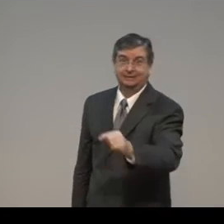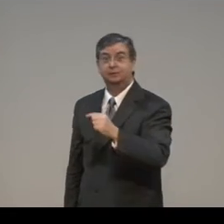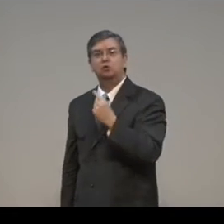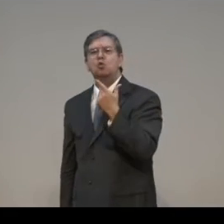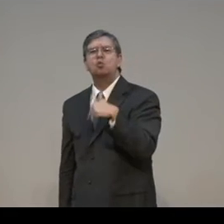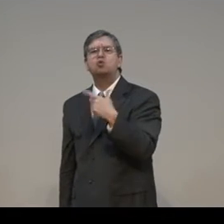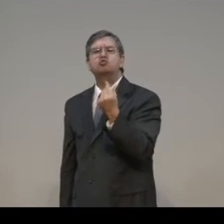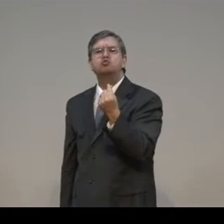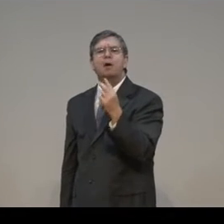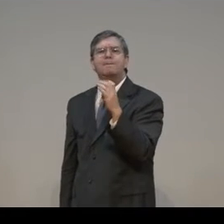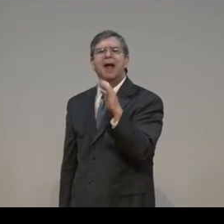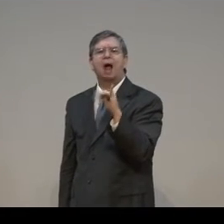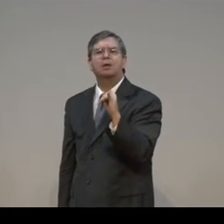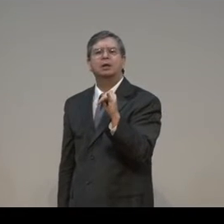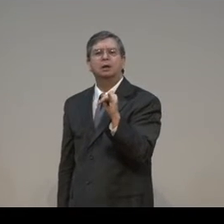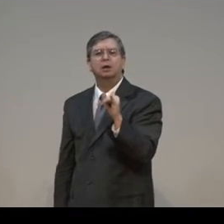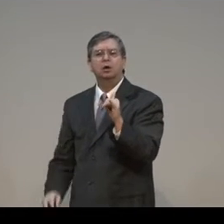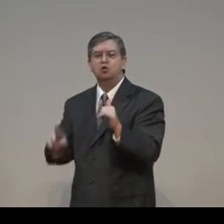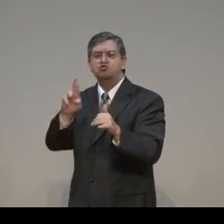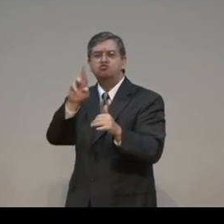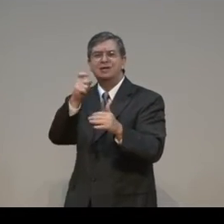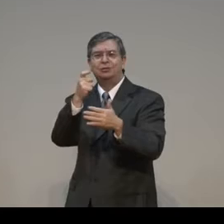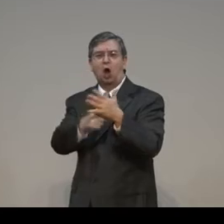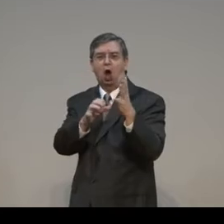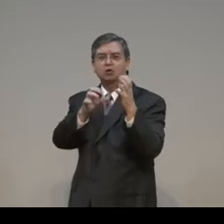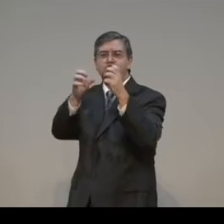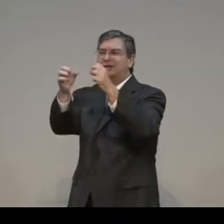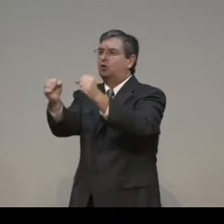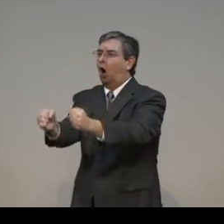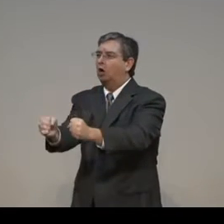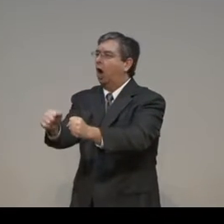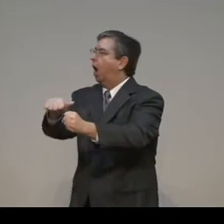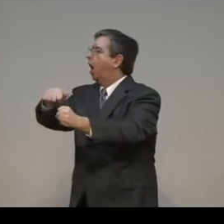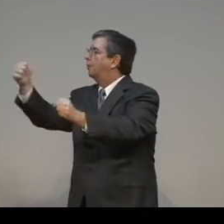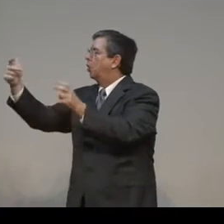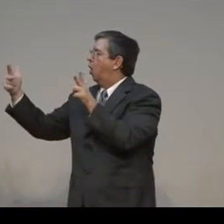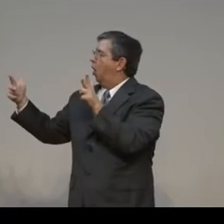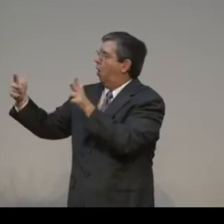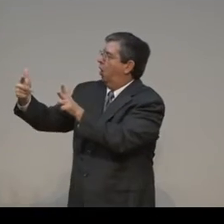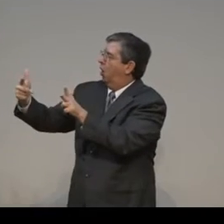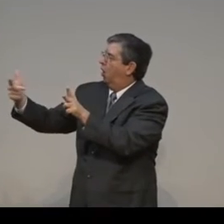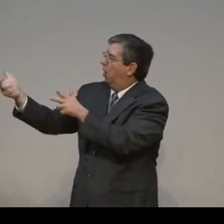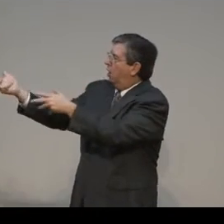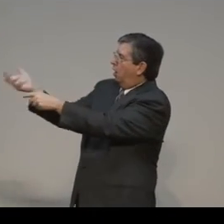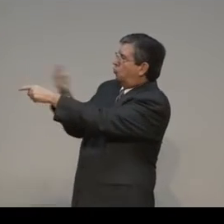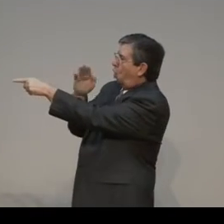Battery needs charge. So what do you do? Recharge, re-car, other car. You recharge it. You